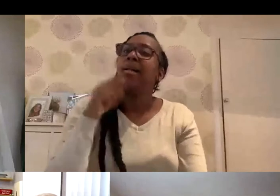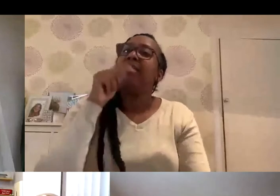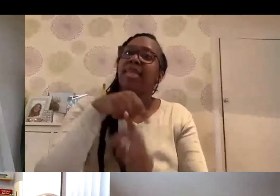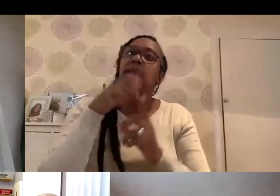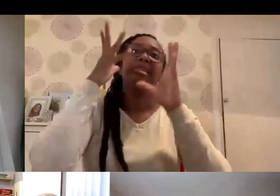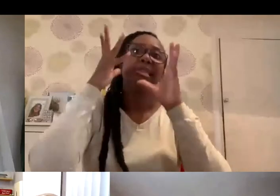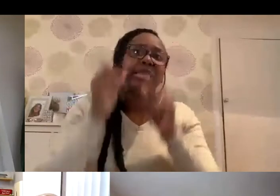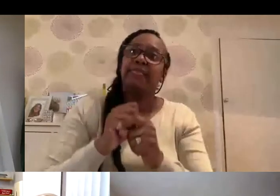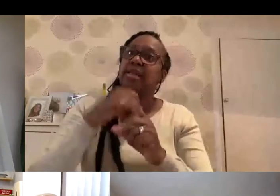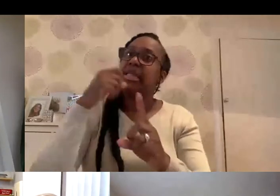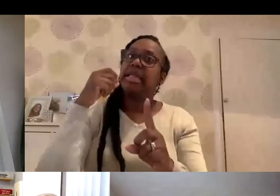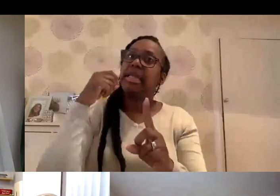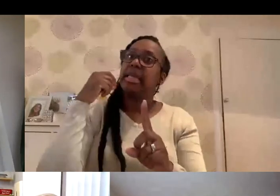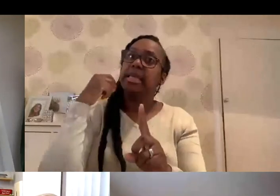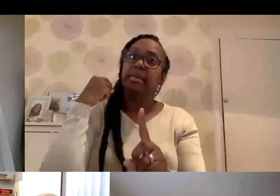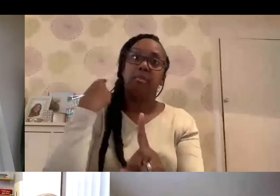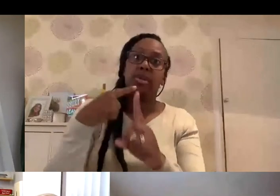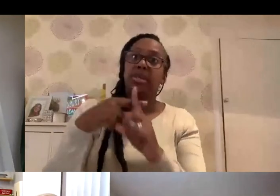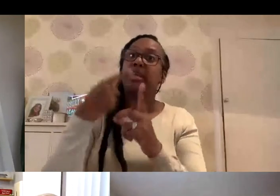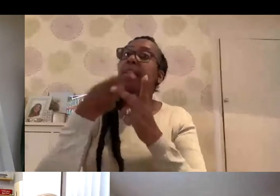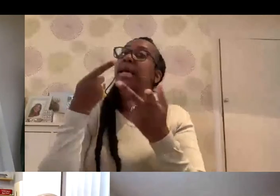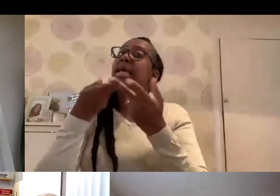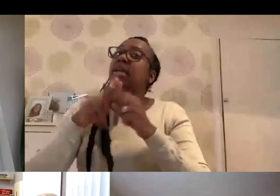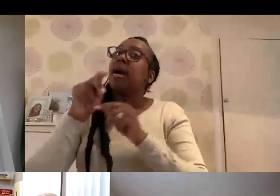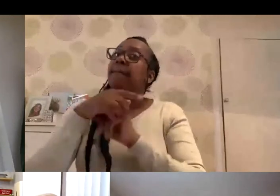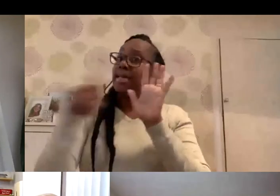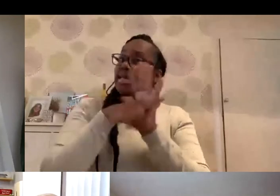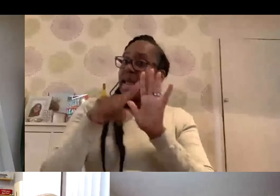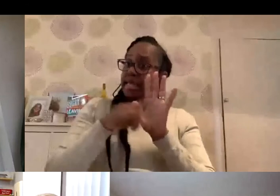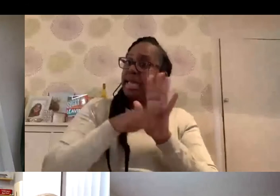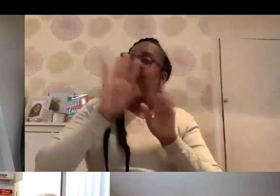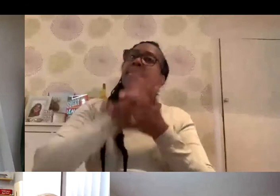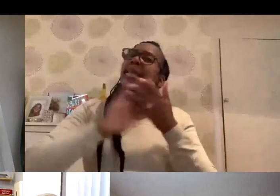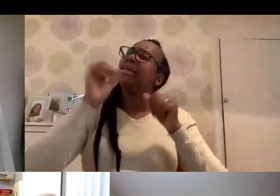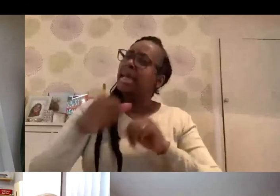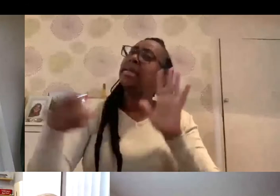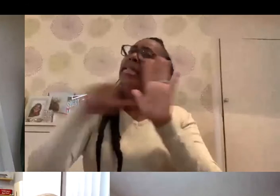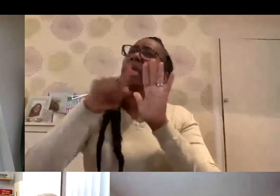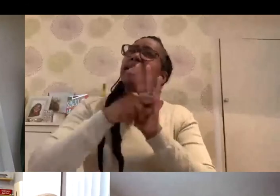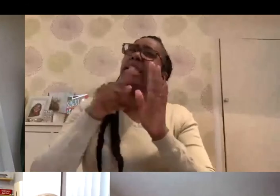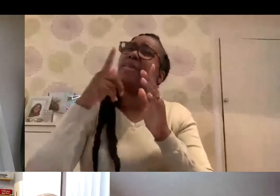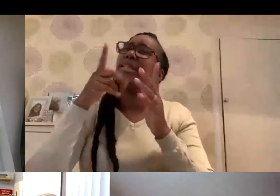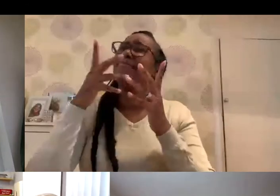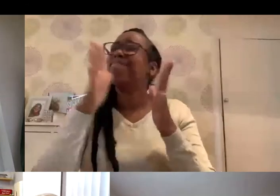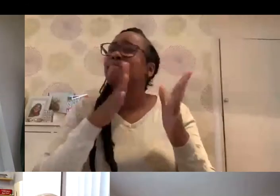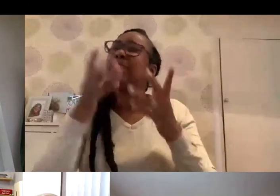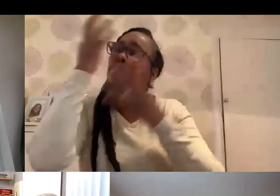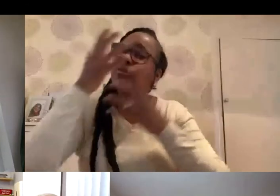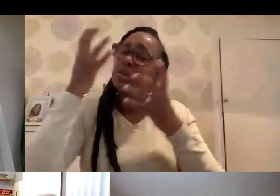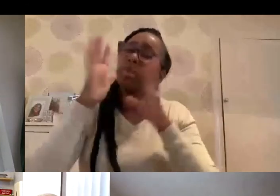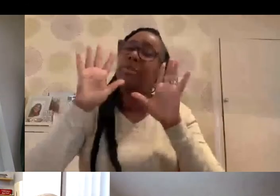definitely positive. But if comes back negative, then you have to assume that you're negative. It's really, really confusing. But